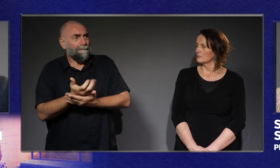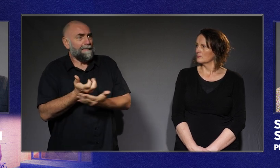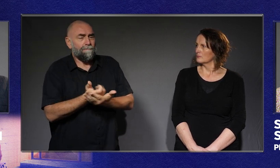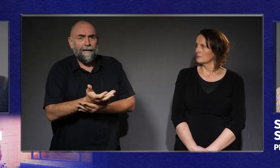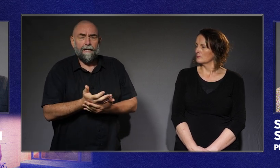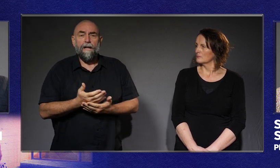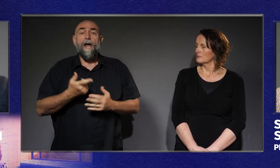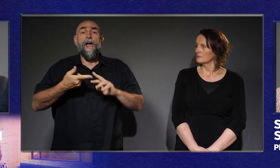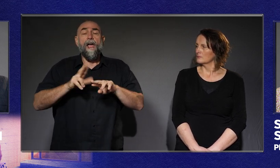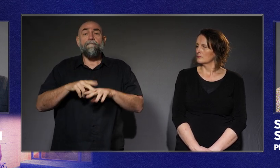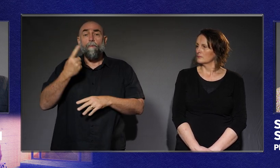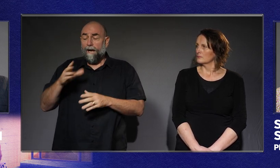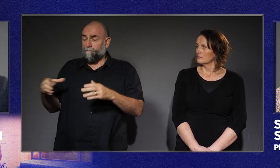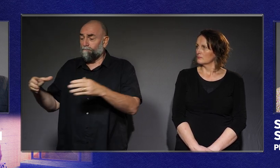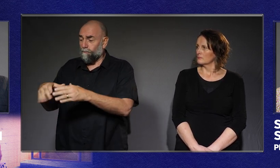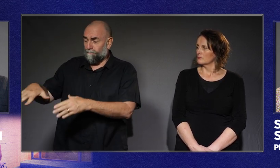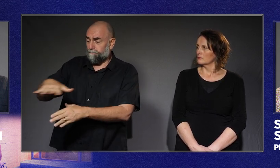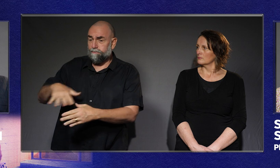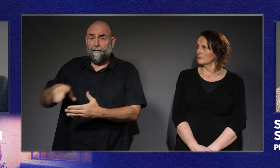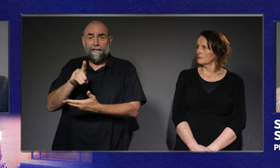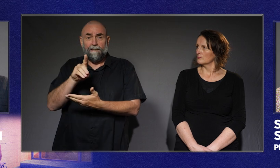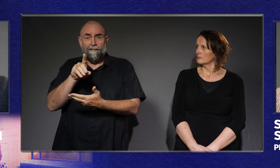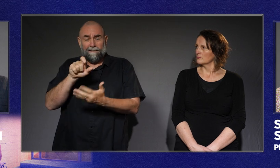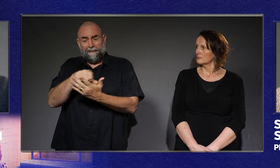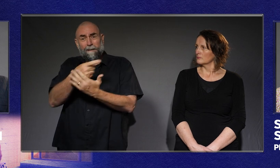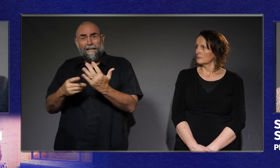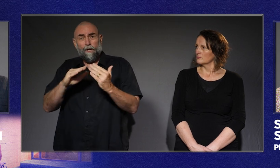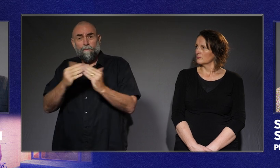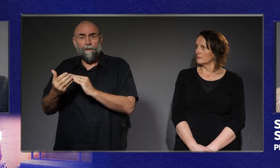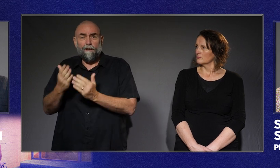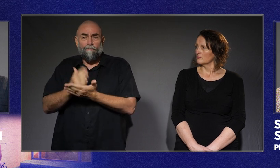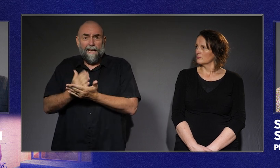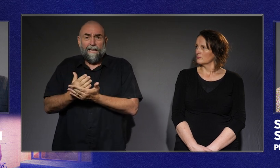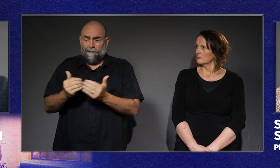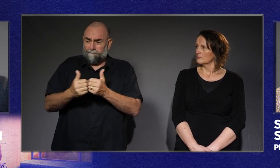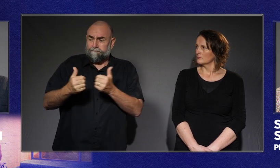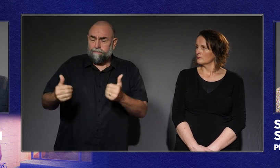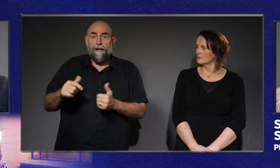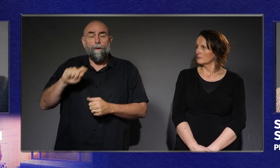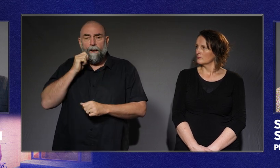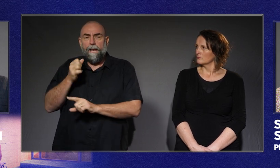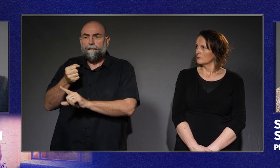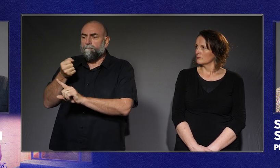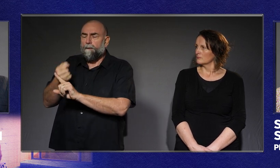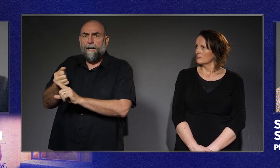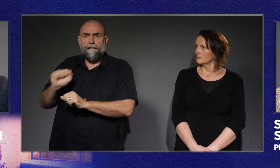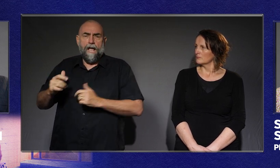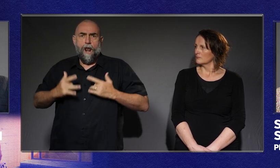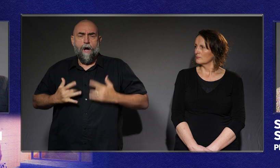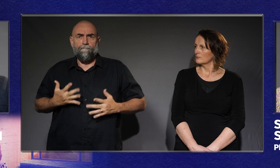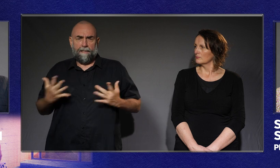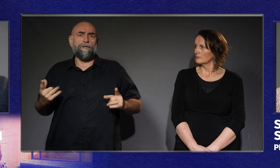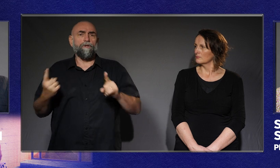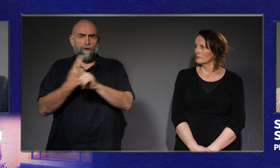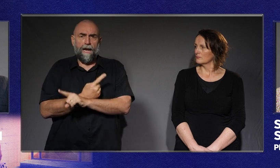most marginalised and disadvantaged communities in Australia, this would change lives. Why does having